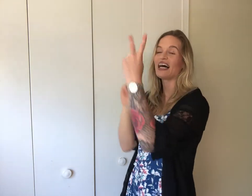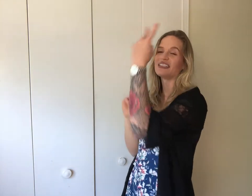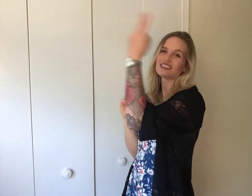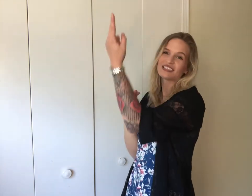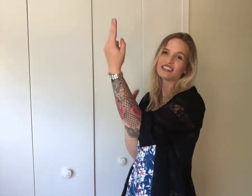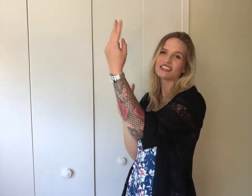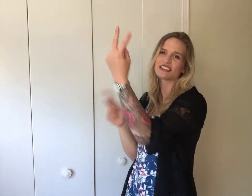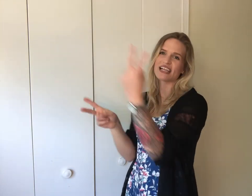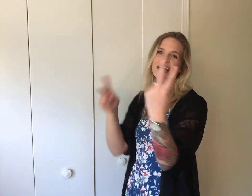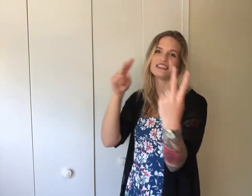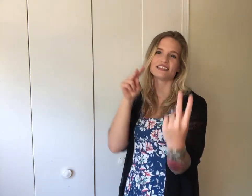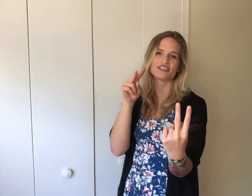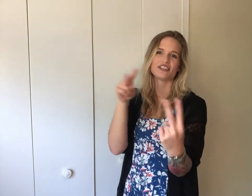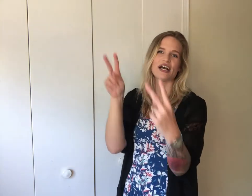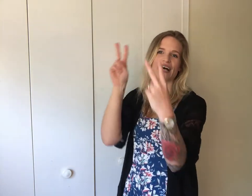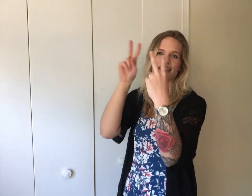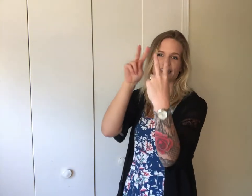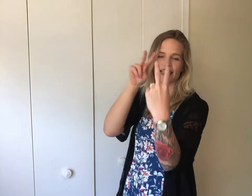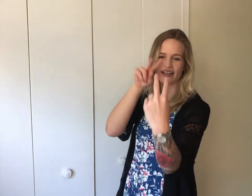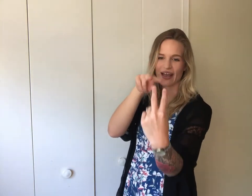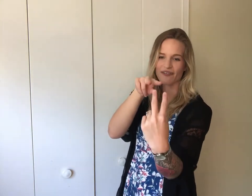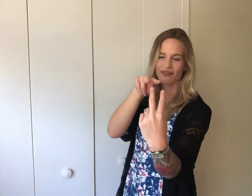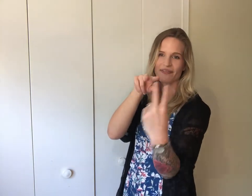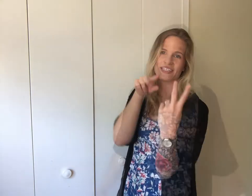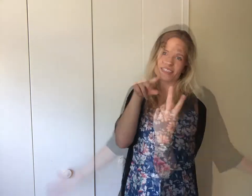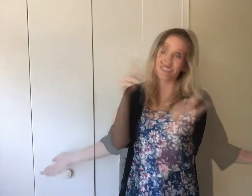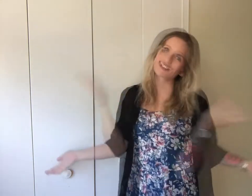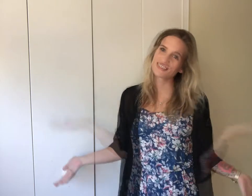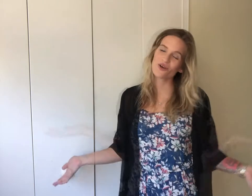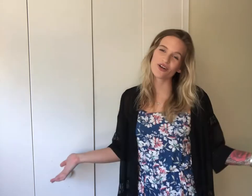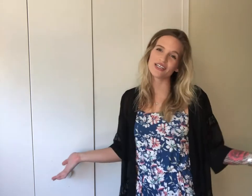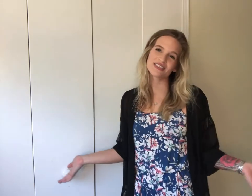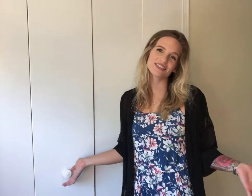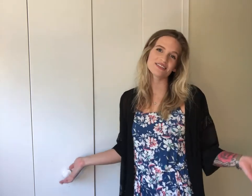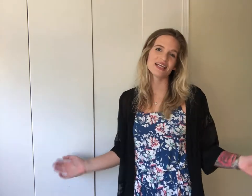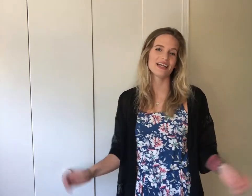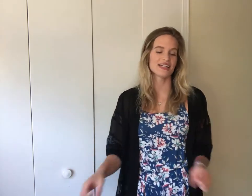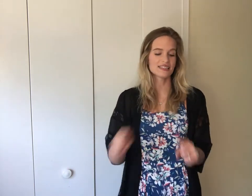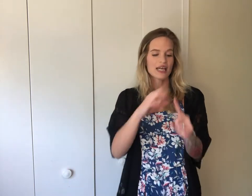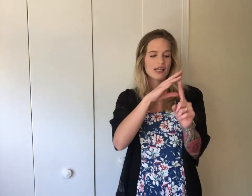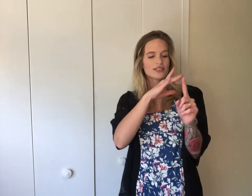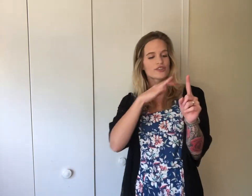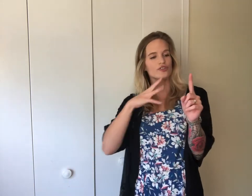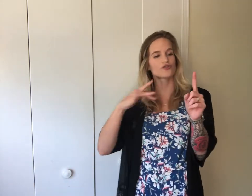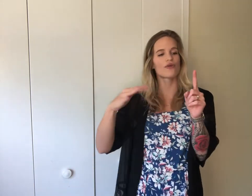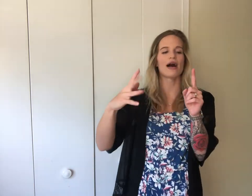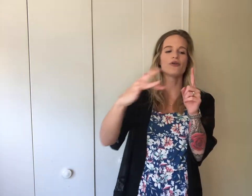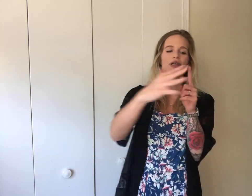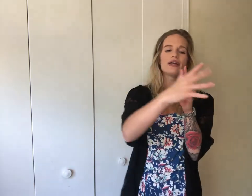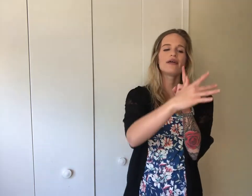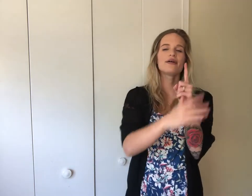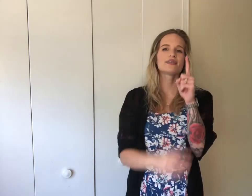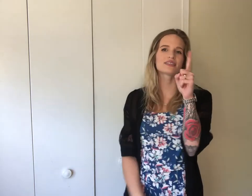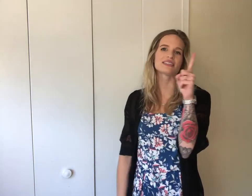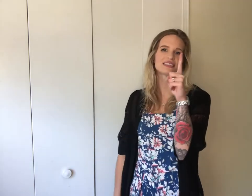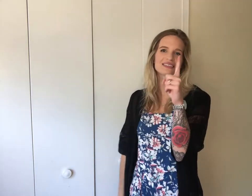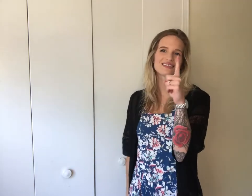eyes, these are Jesus' eyes, these are your eyes, and you have them facing. And it's the chorus, and it's surrounded, so this is